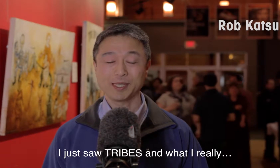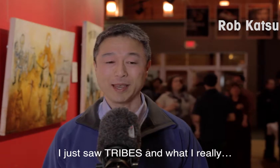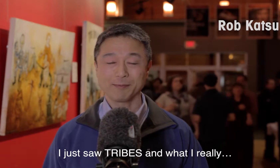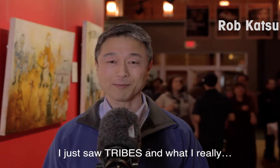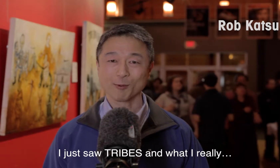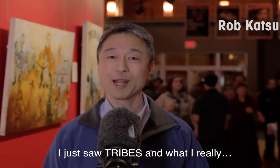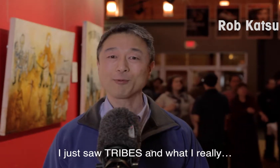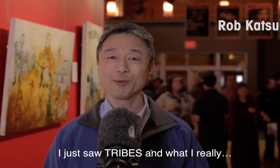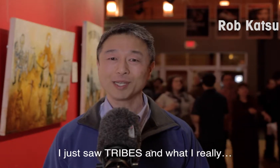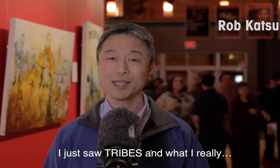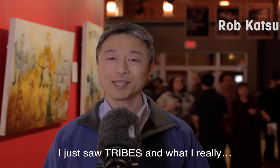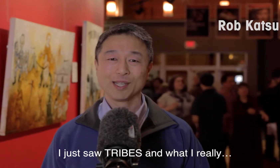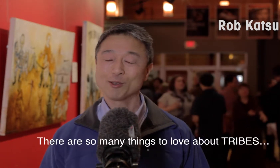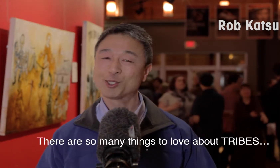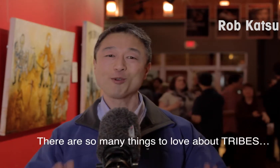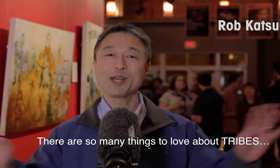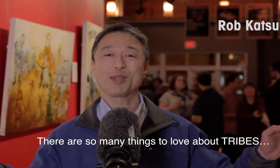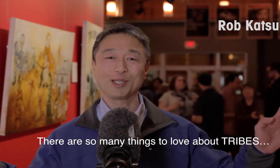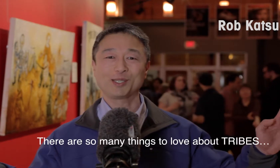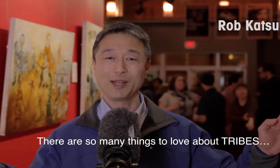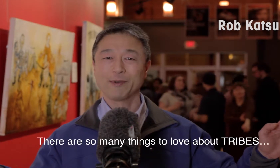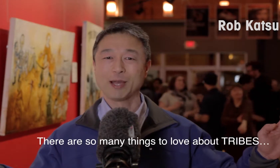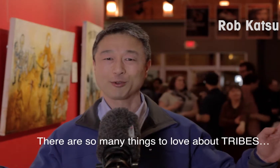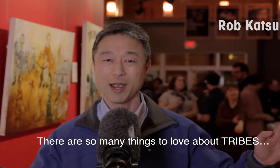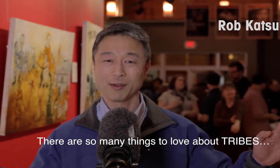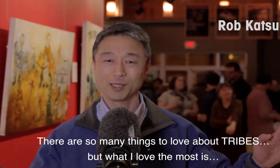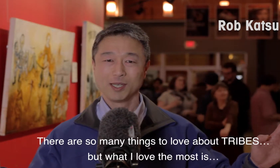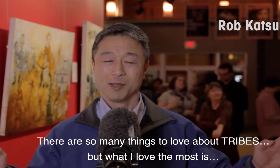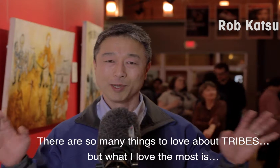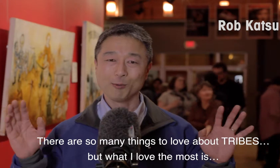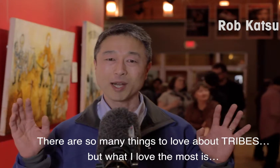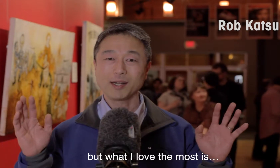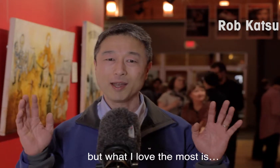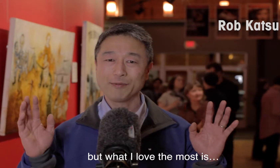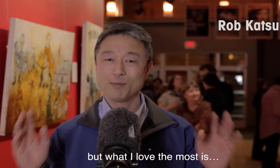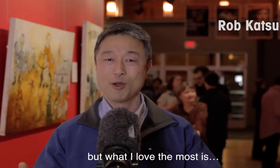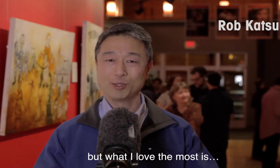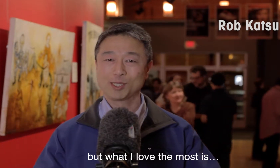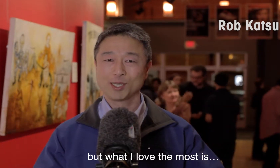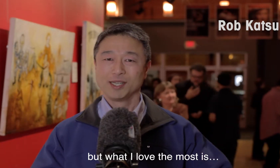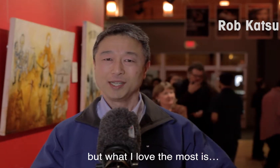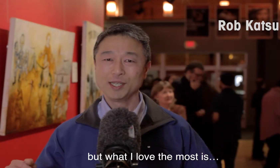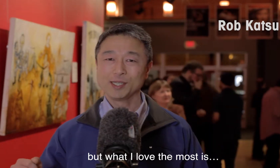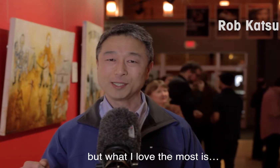and what I really... there's so many things to love about Tribes. But what I love the most is